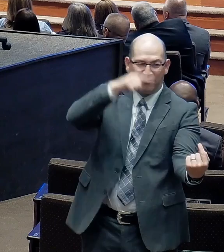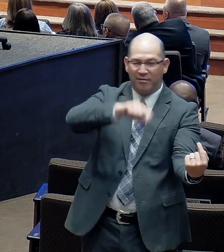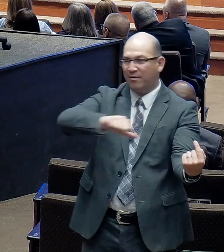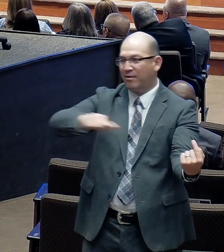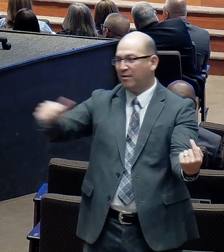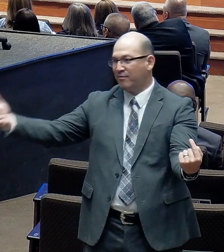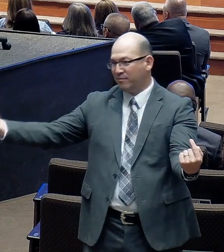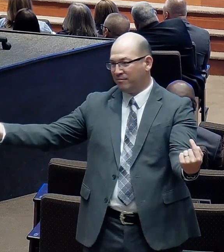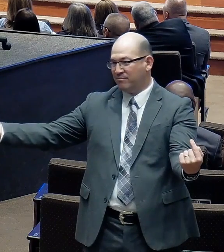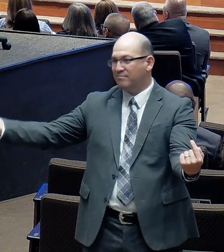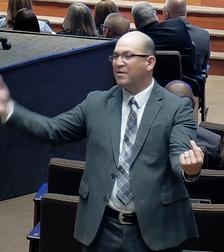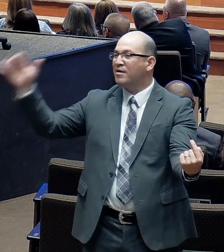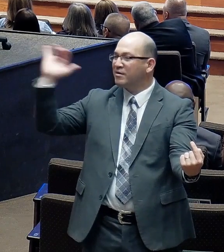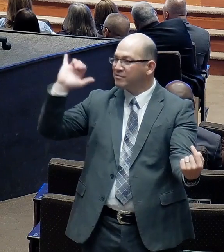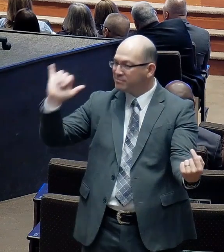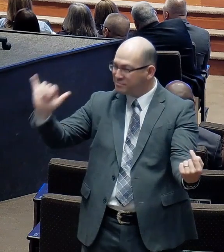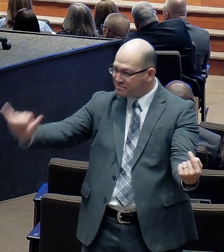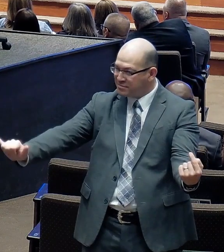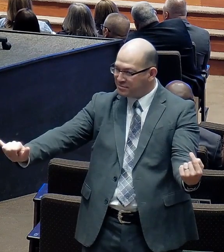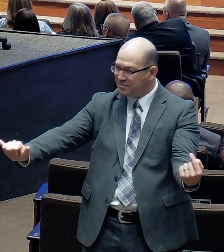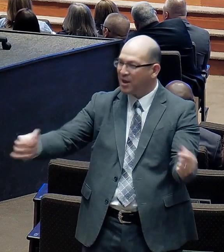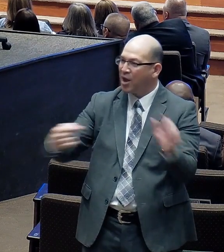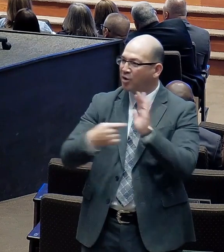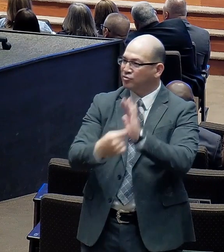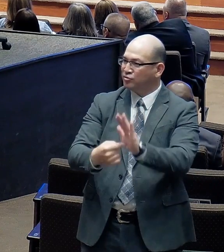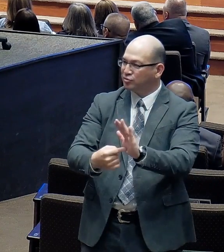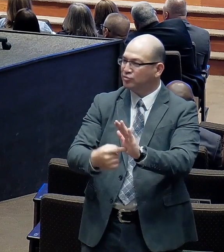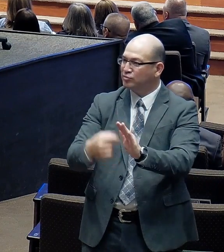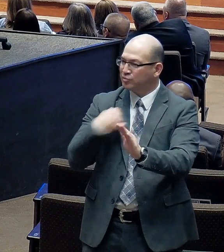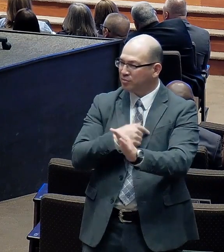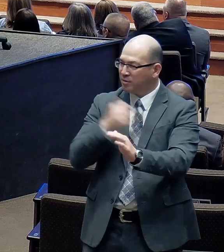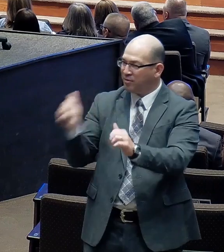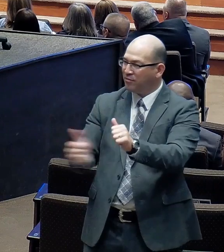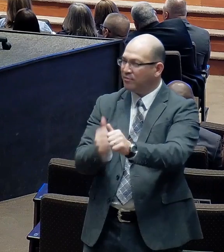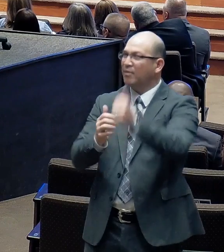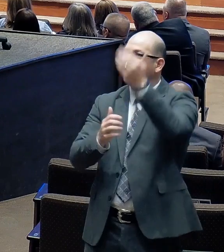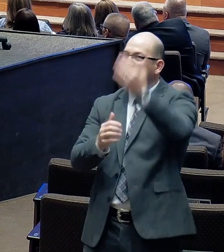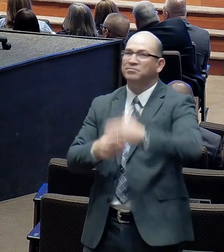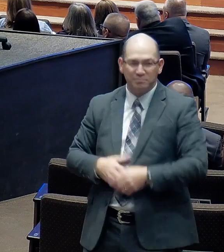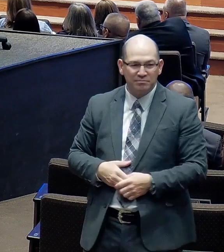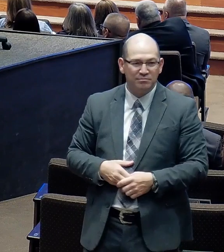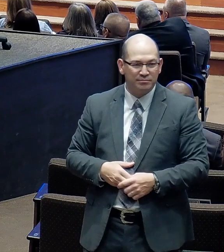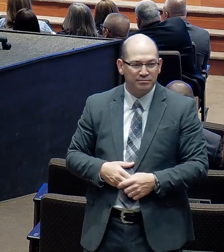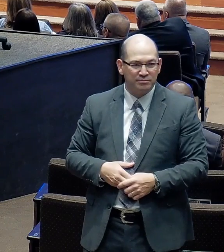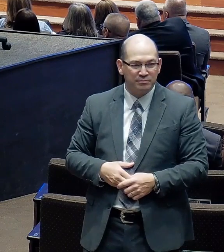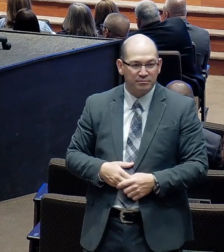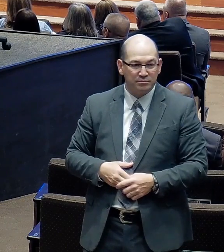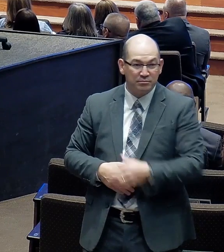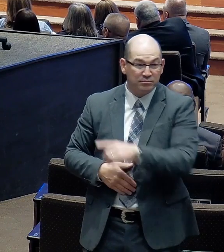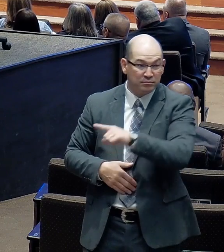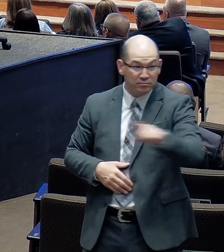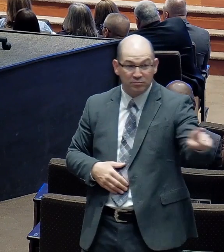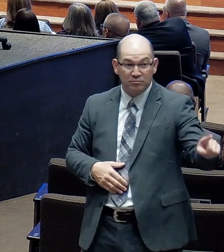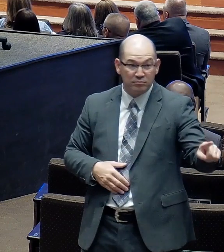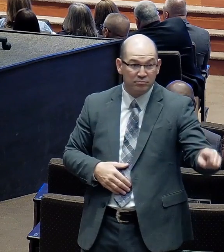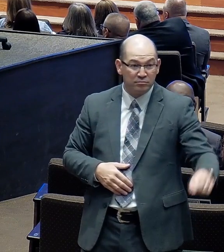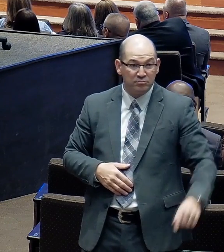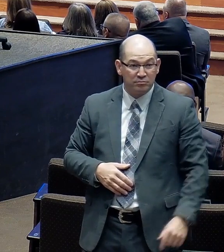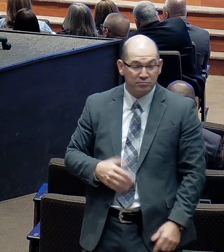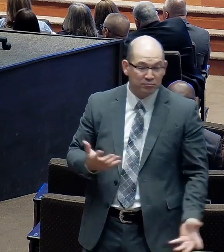Not many places. On the earth. Where you're going to be loved. Like you're loved. By